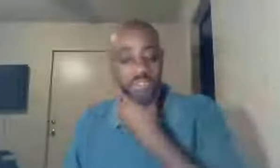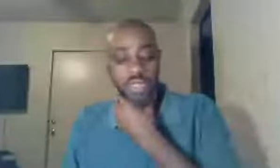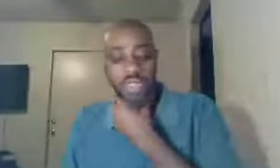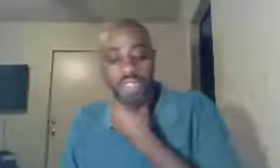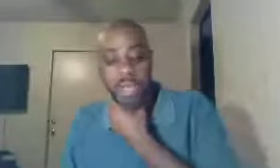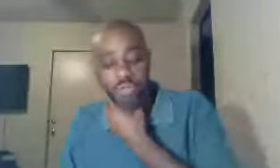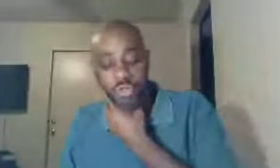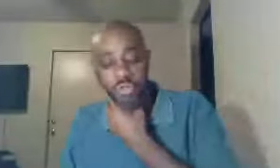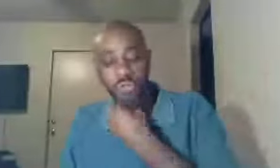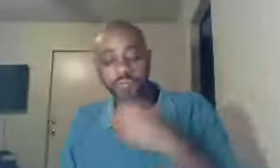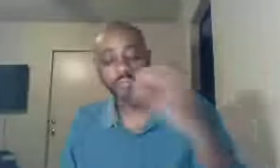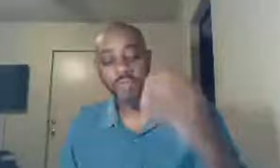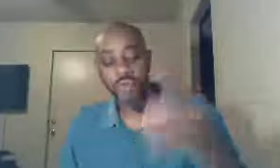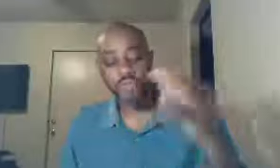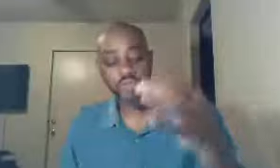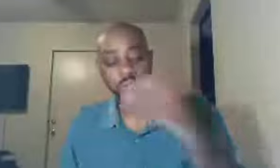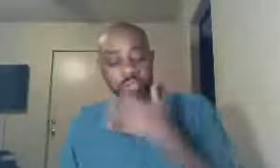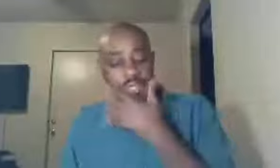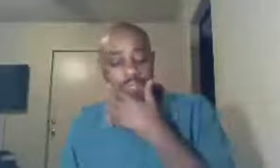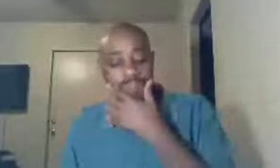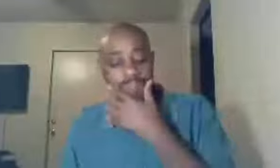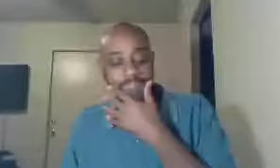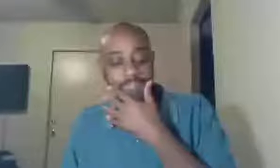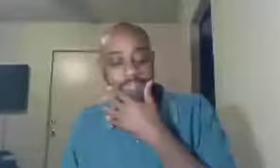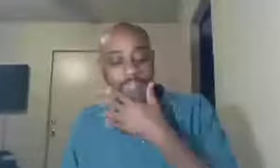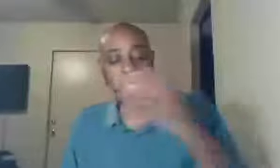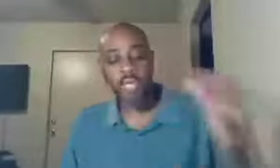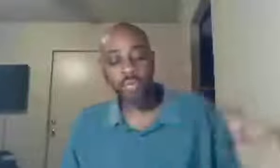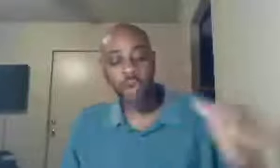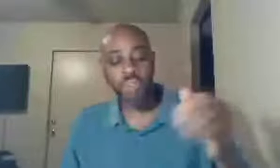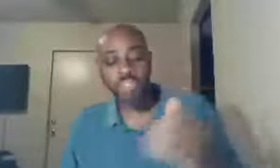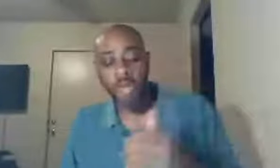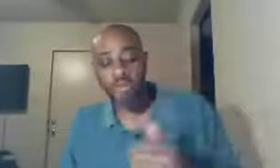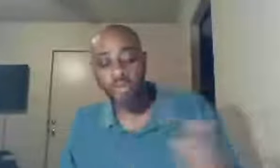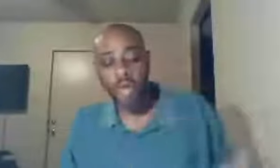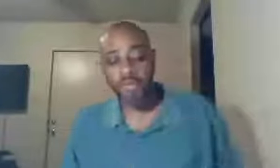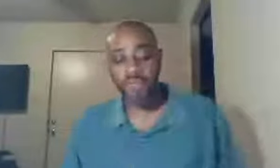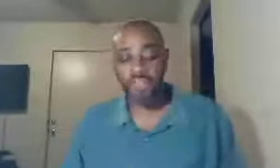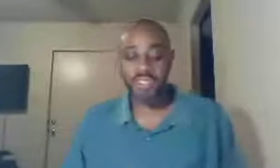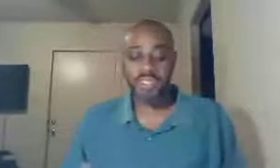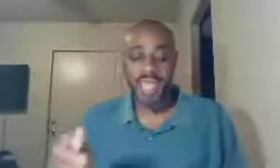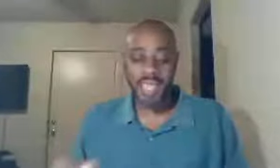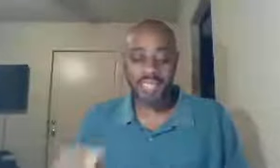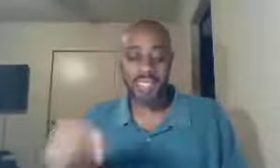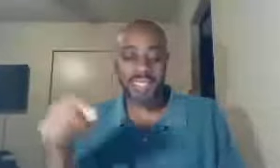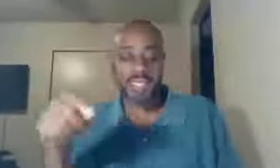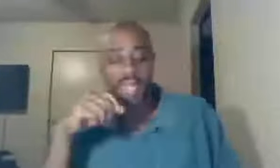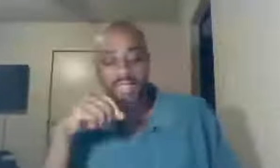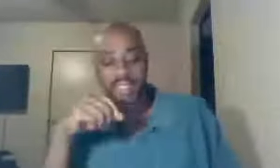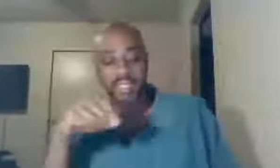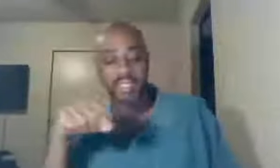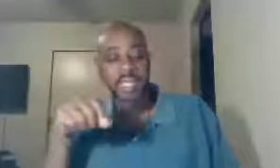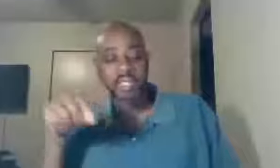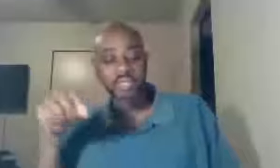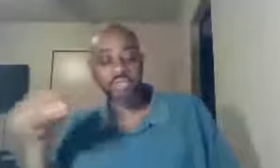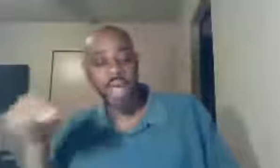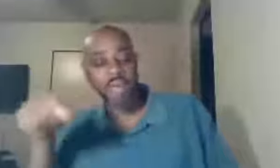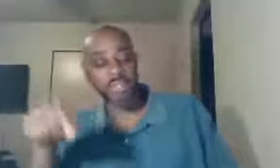chapter 2, verse 2 and 3, in Romans chapter 1, verses 18 and 19, he describes them